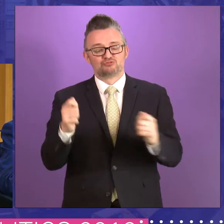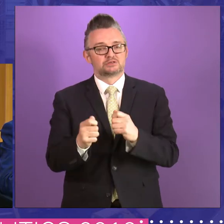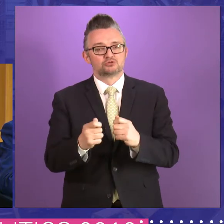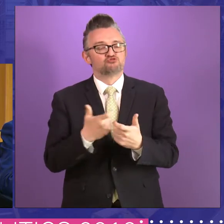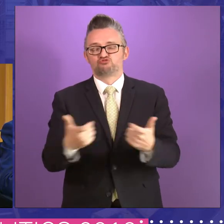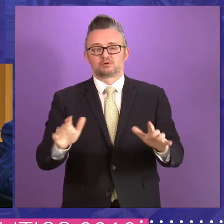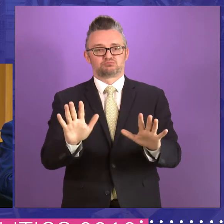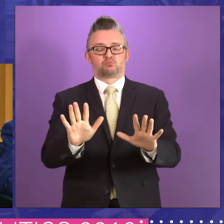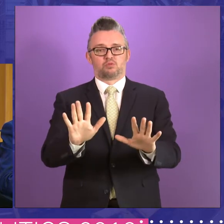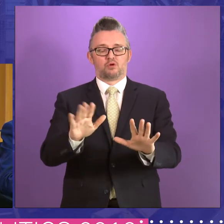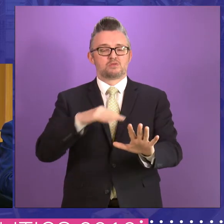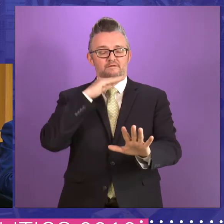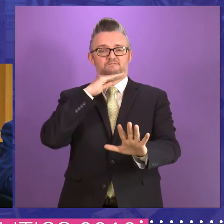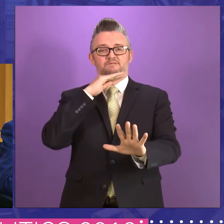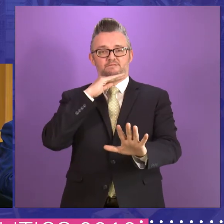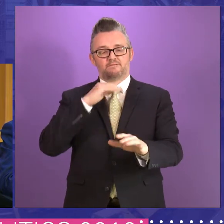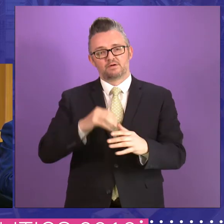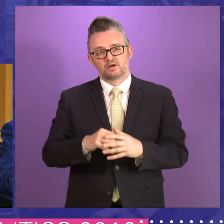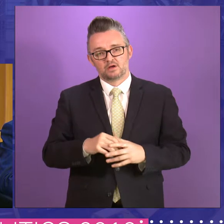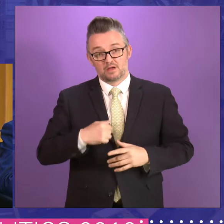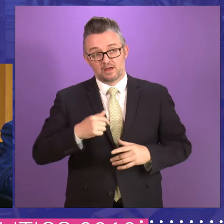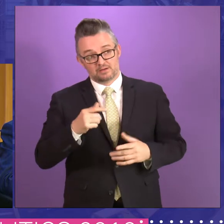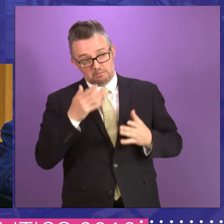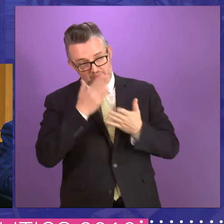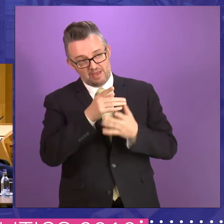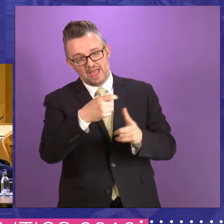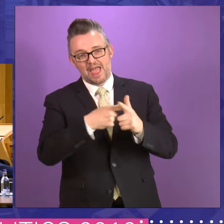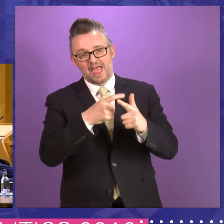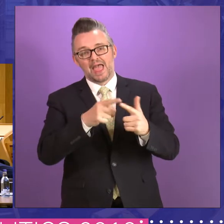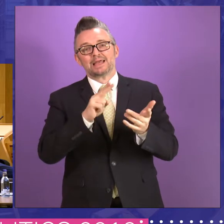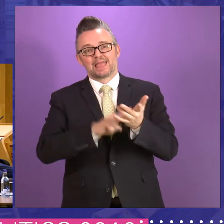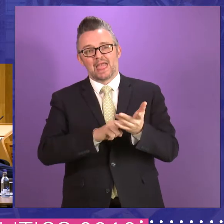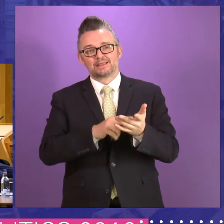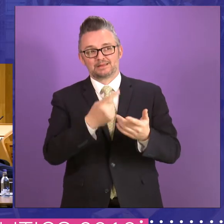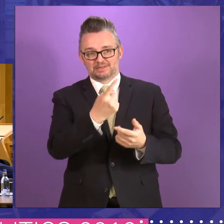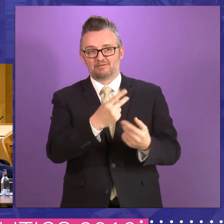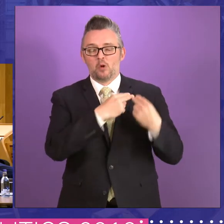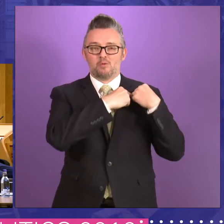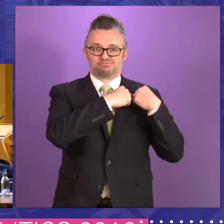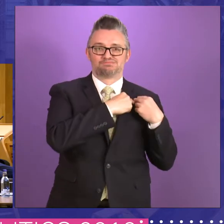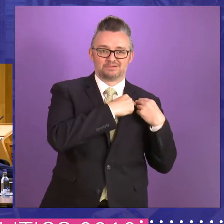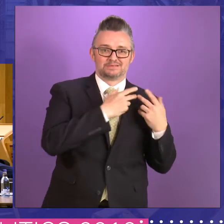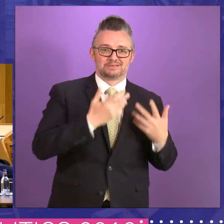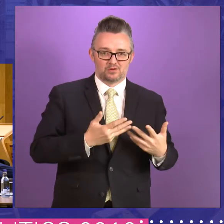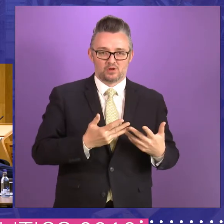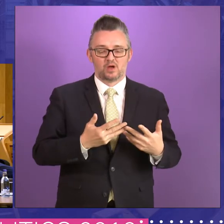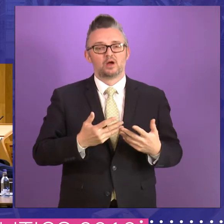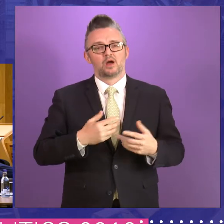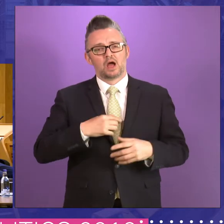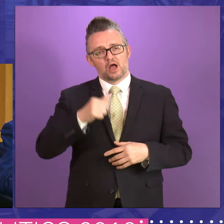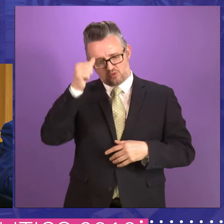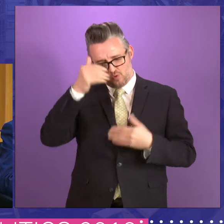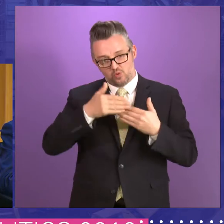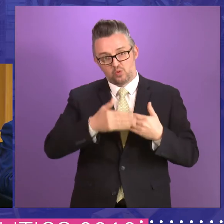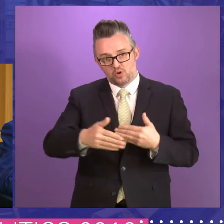Um, and I know that, um, Ken has, uh, taking on that mantle. Um, I'm hopeful that we will get, um,